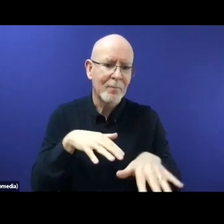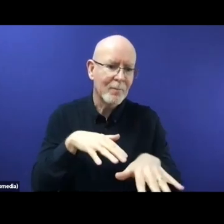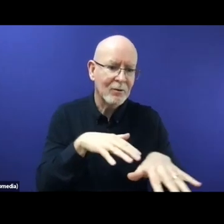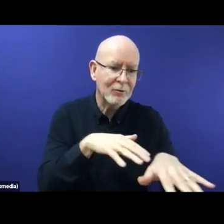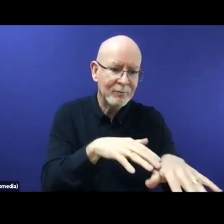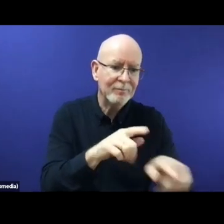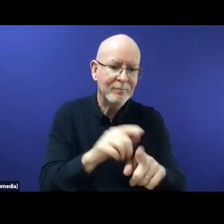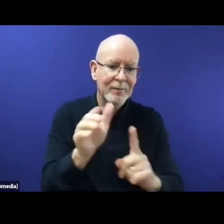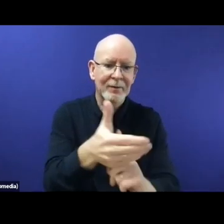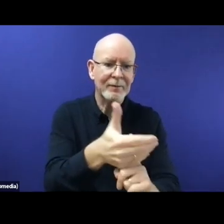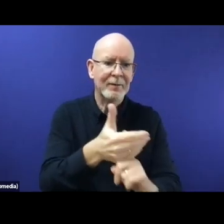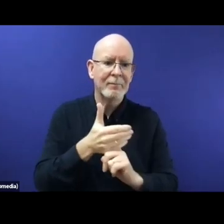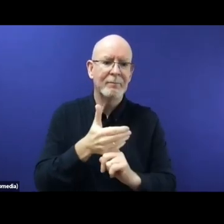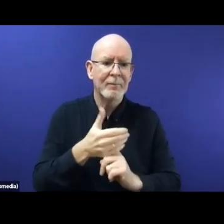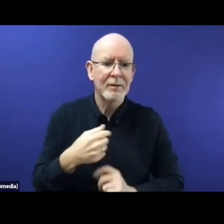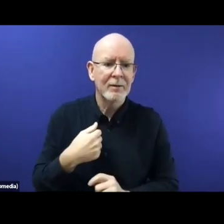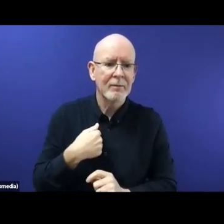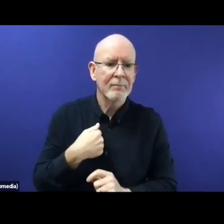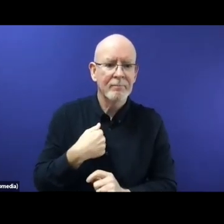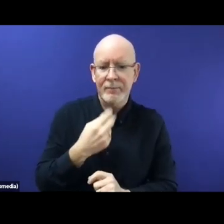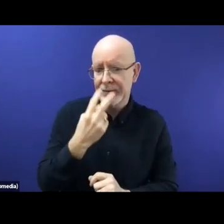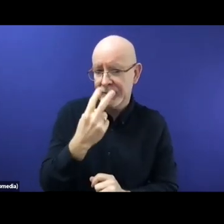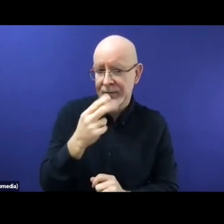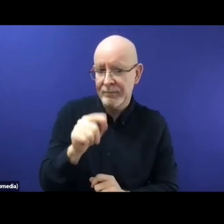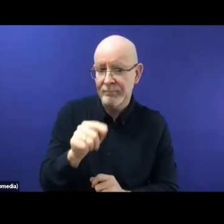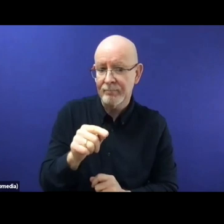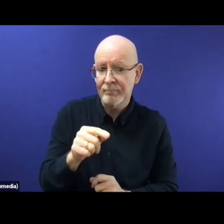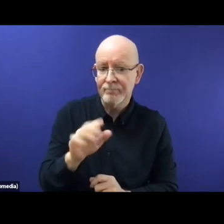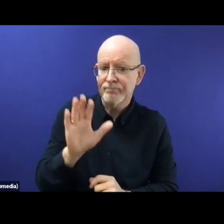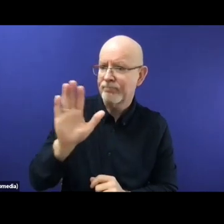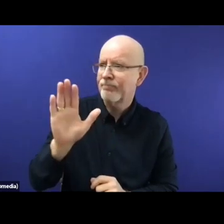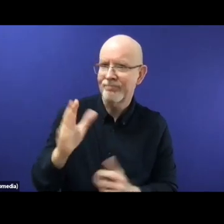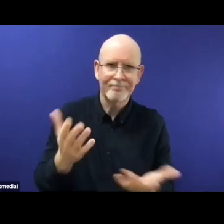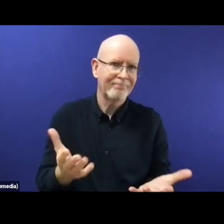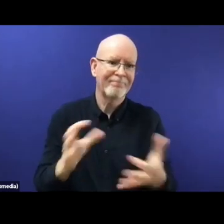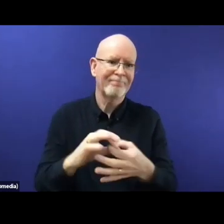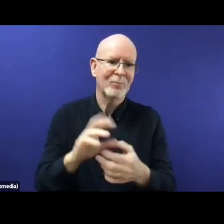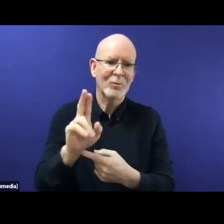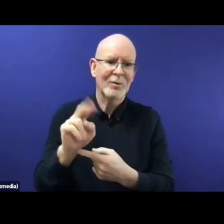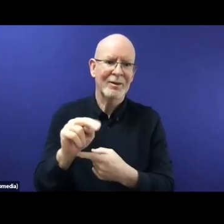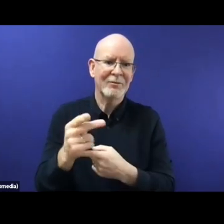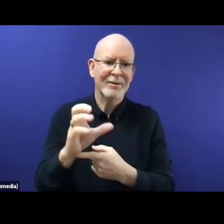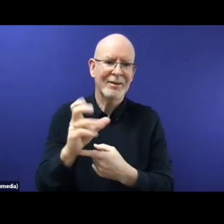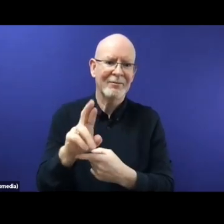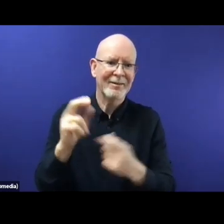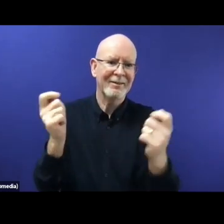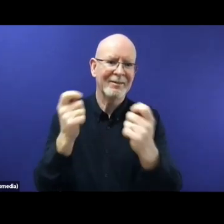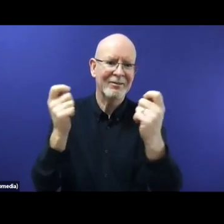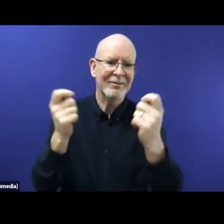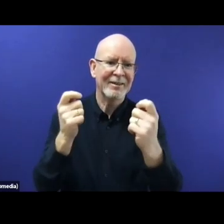Global Compact on refugees adopted in December 2018, which can be seen as a cooperation